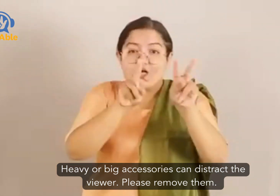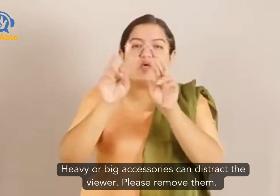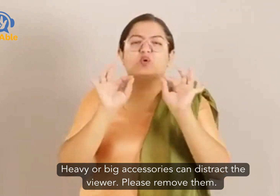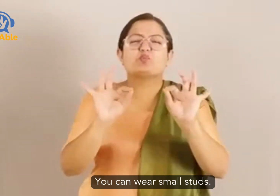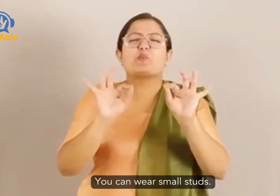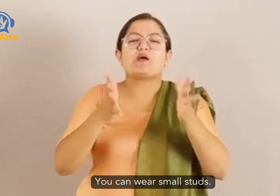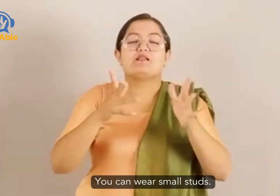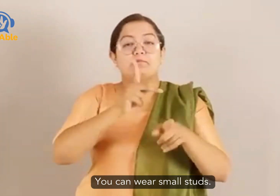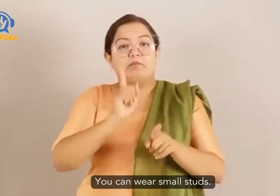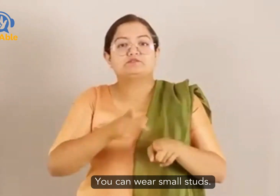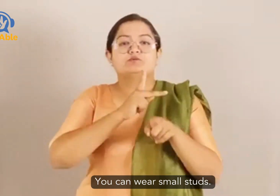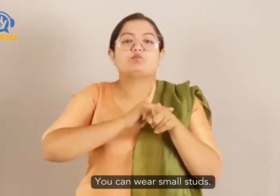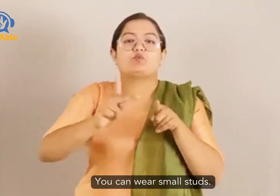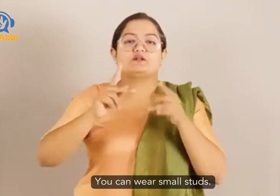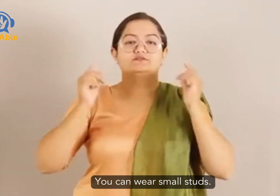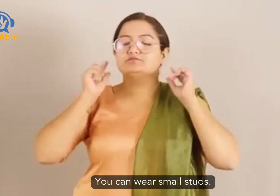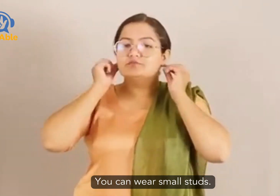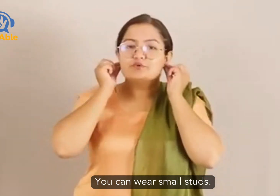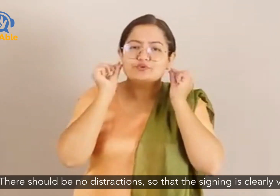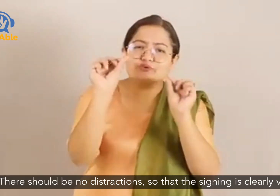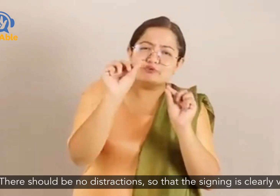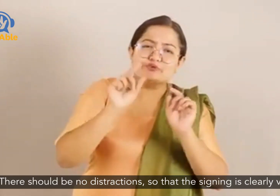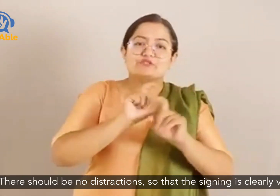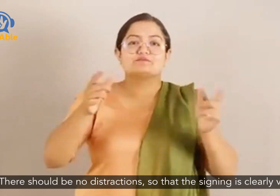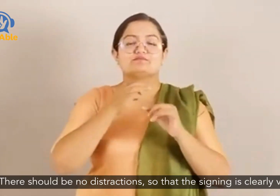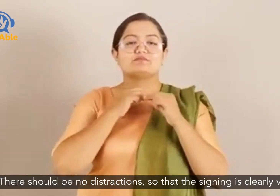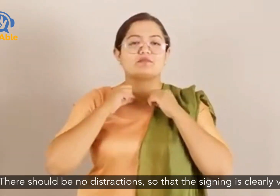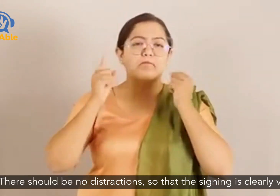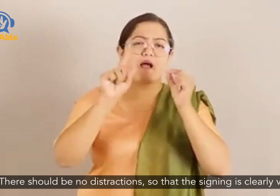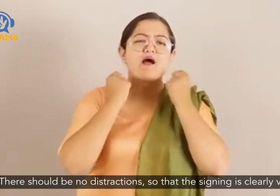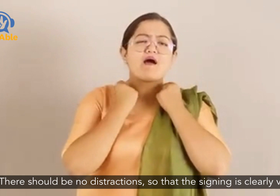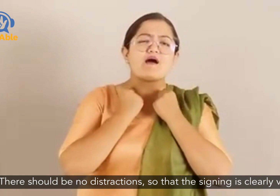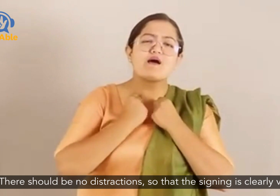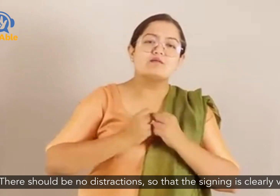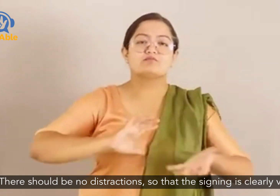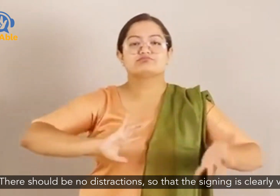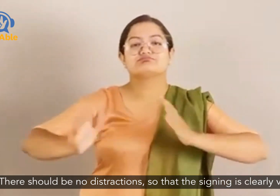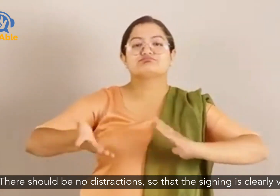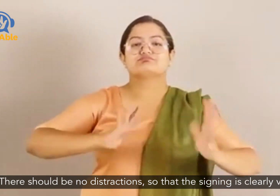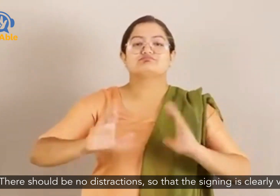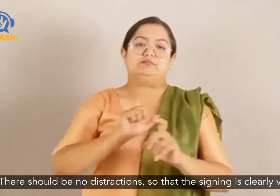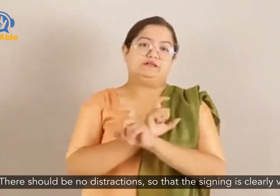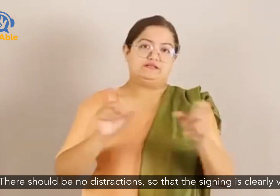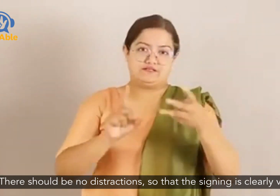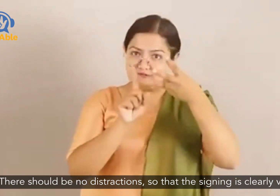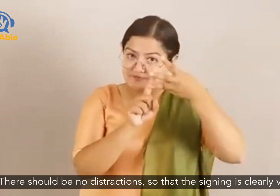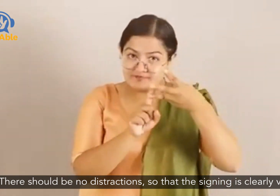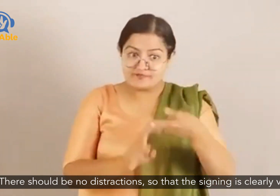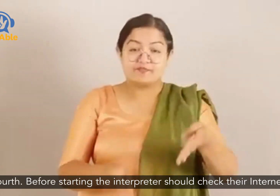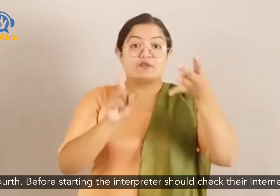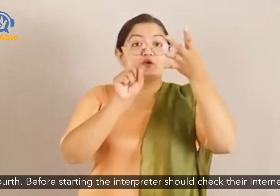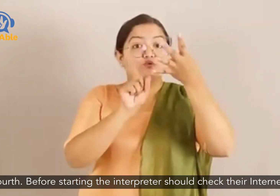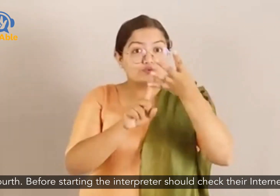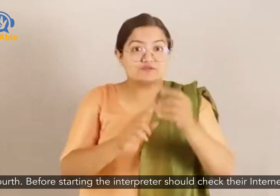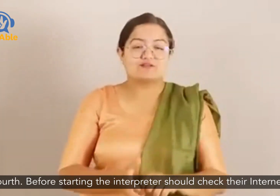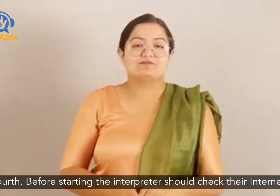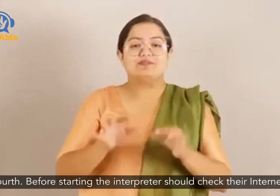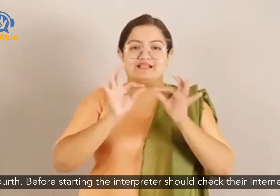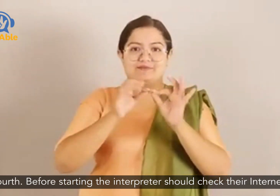you can wear small studs there should be no distractions so that the signing is clearly visible fourth